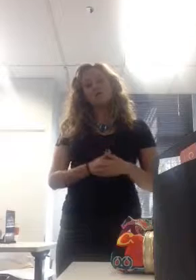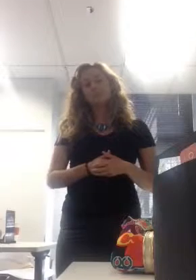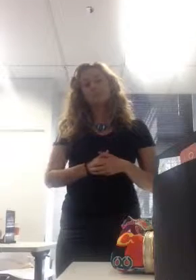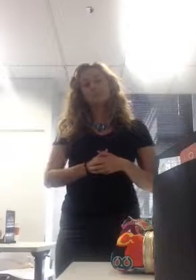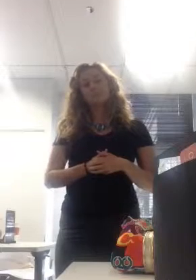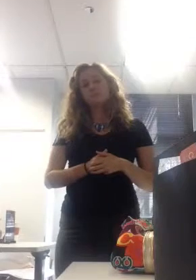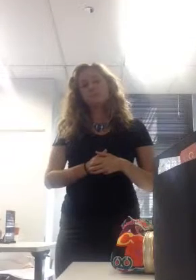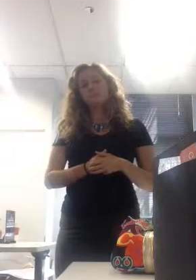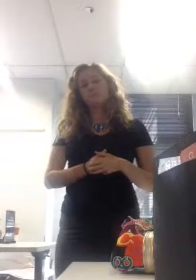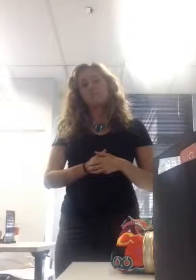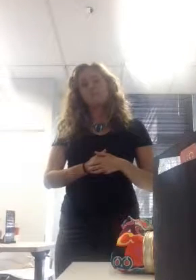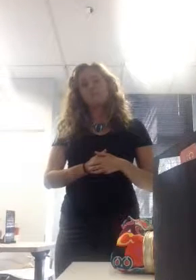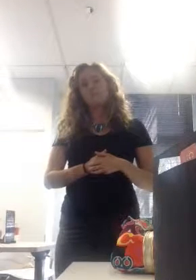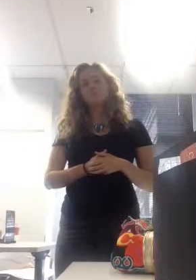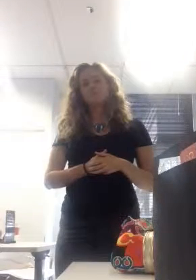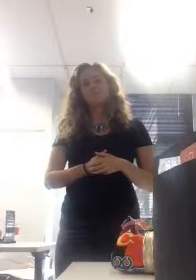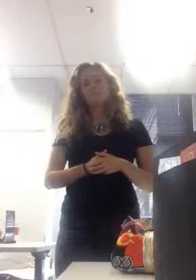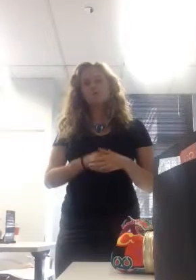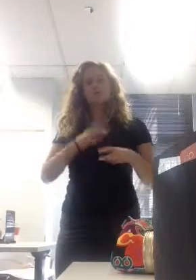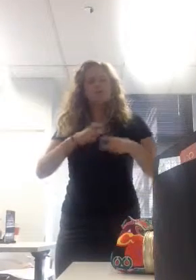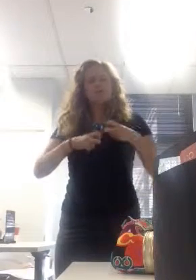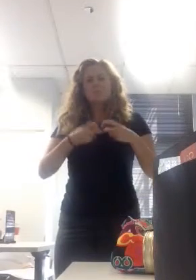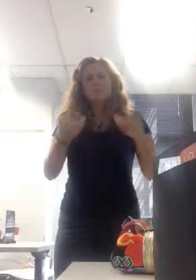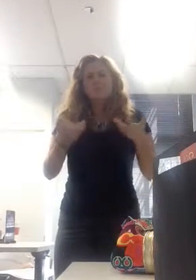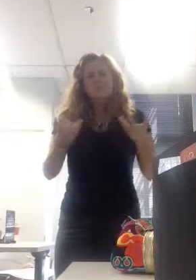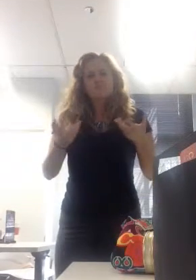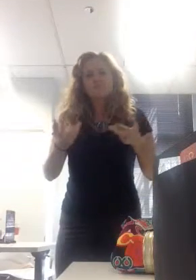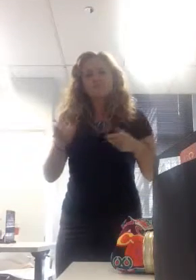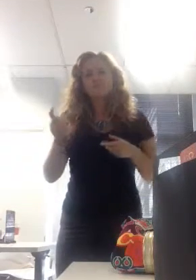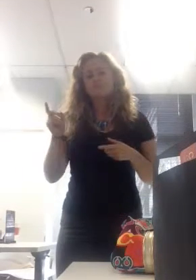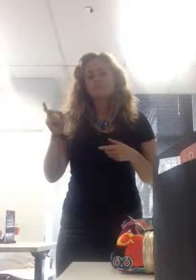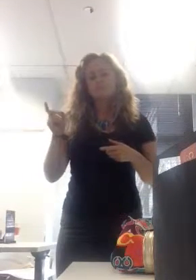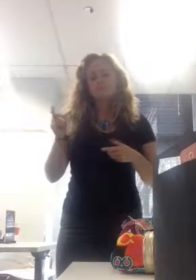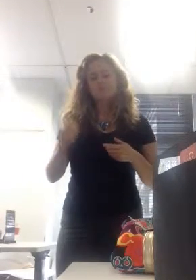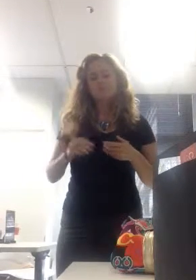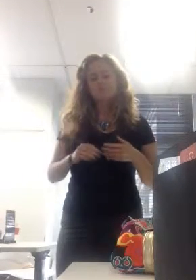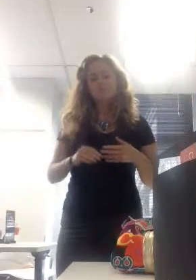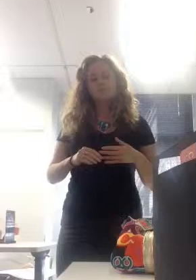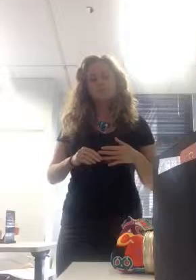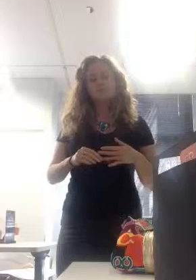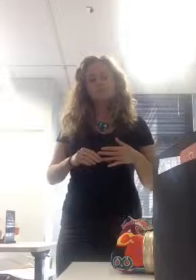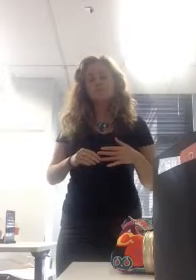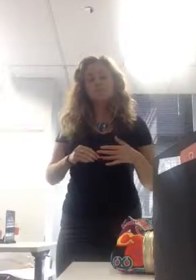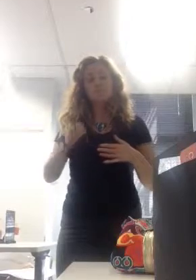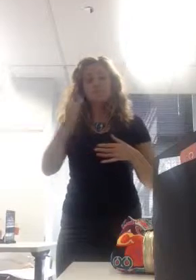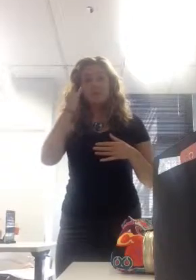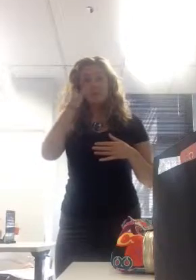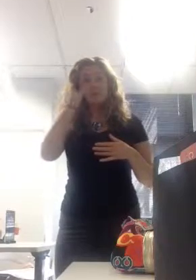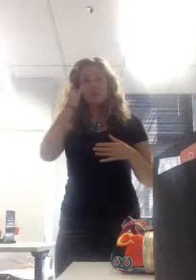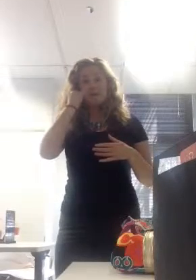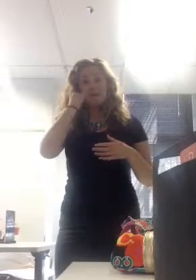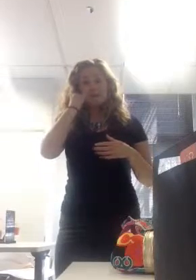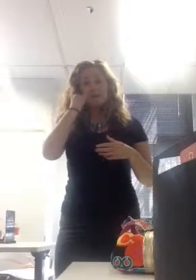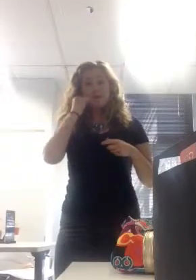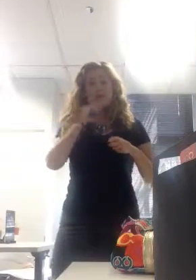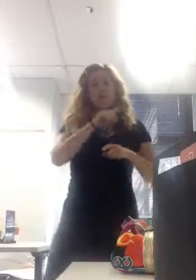So there's a lack of incentive. Right? This is the term, the economic term that we use. Right? If you make the same amount of money as someone who